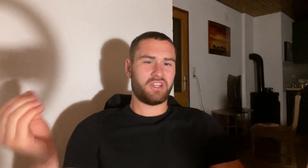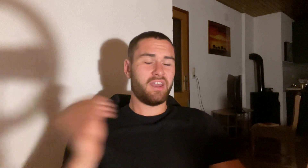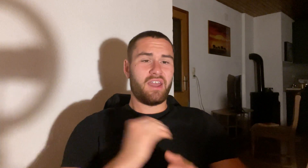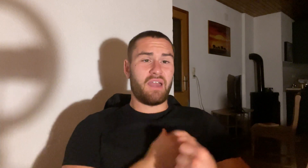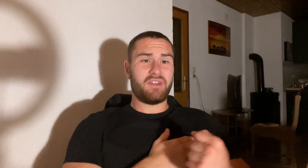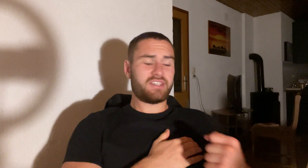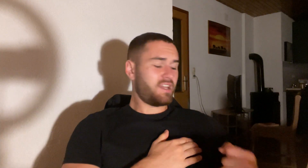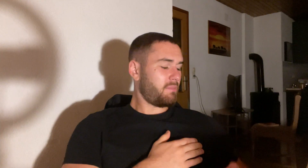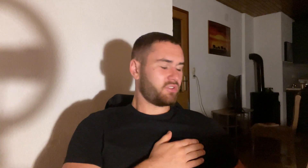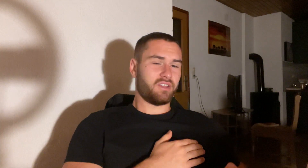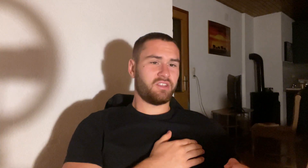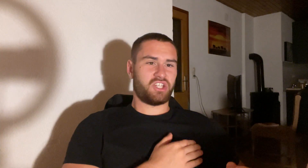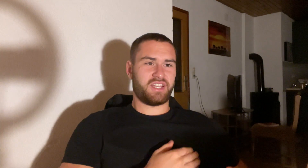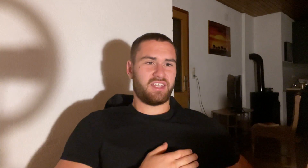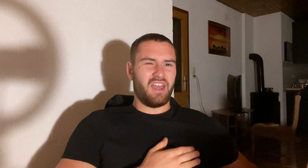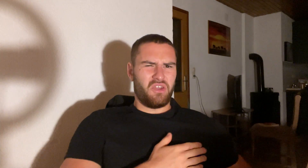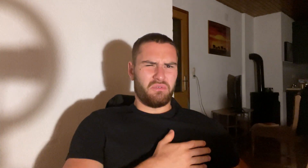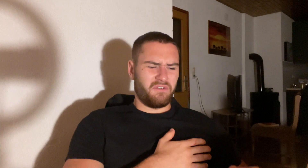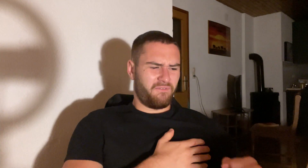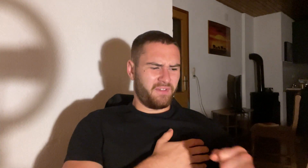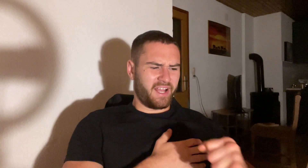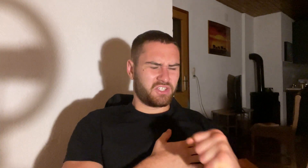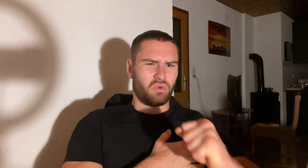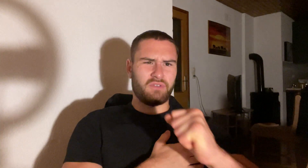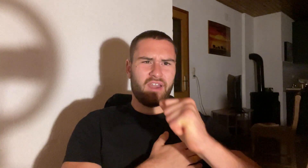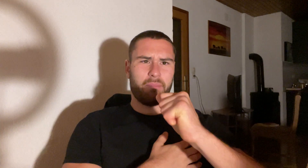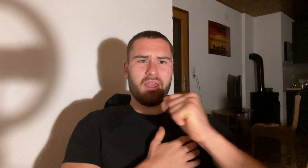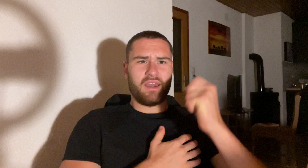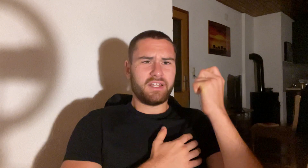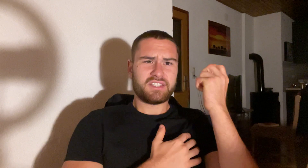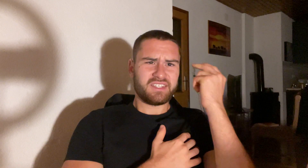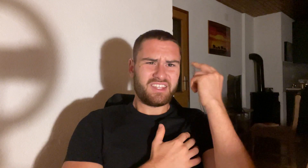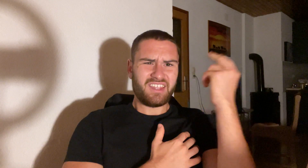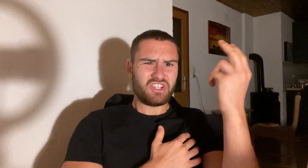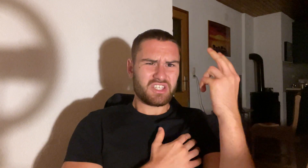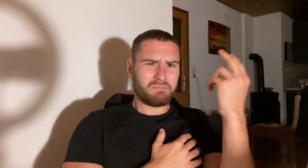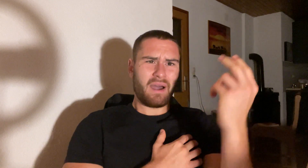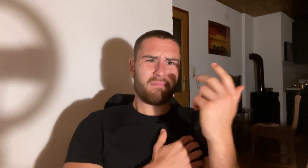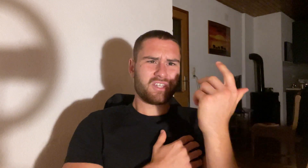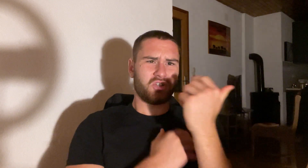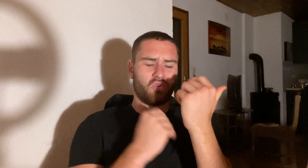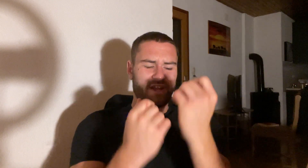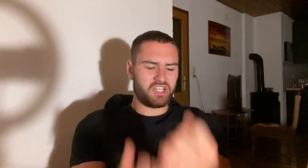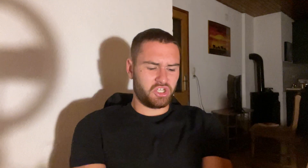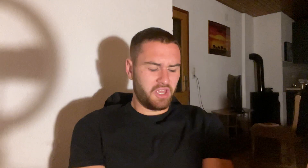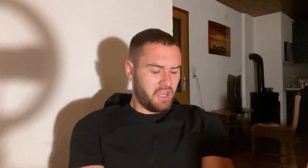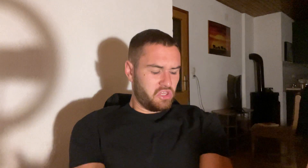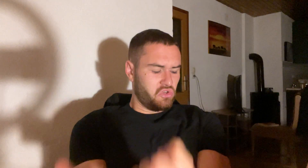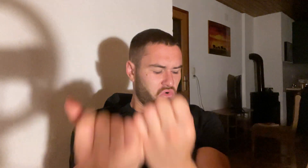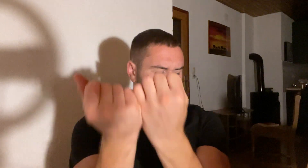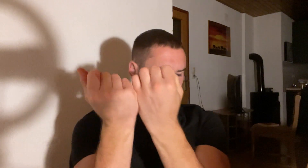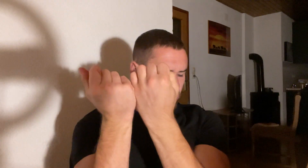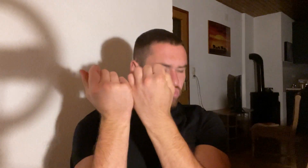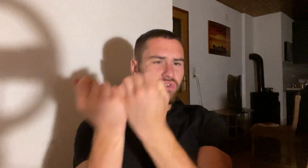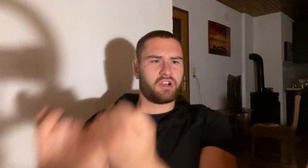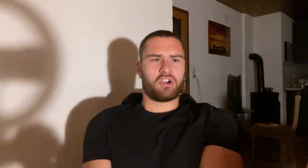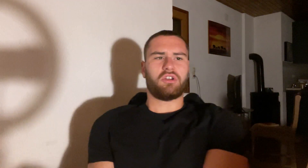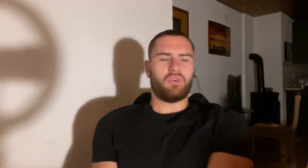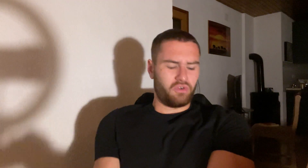and when I said about the chest you flex all the way up that's just mind muscle connection you do the curl on your